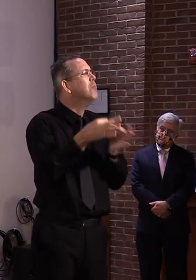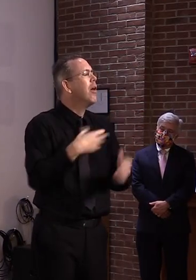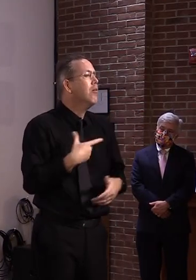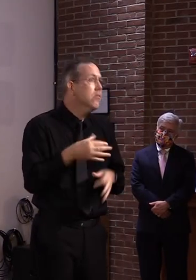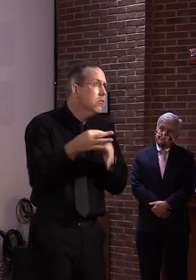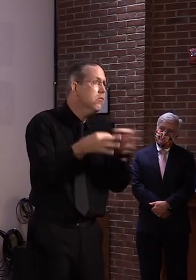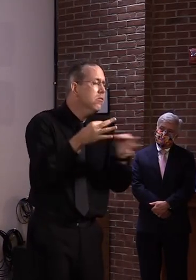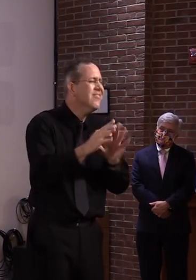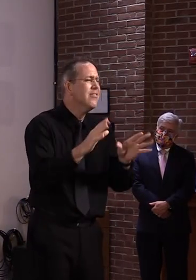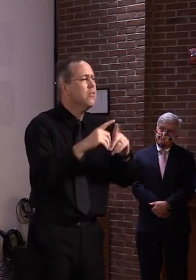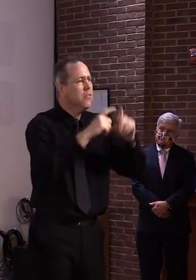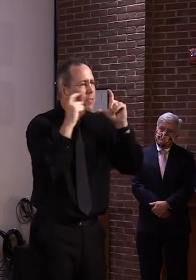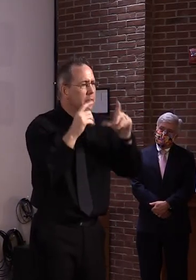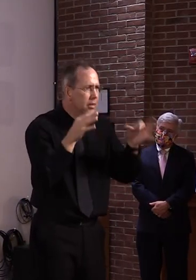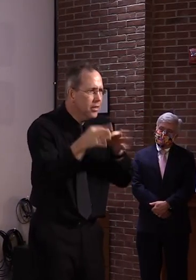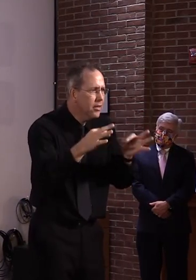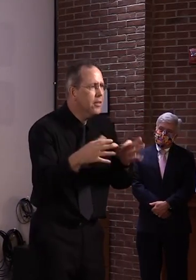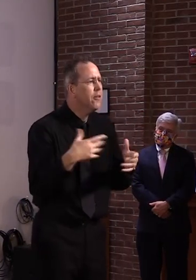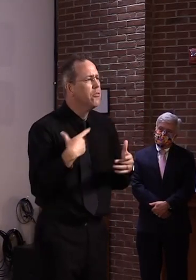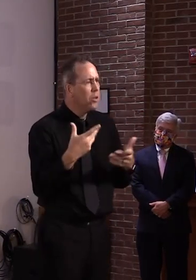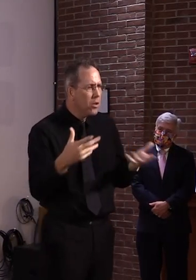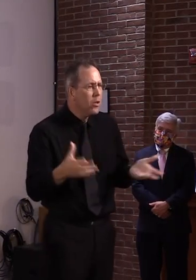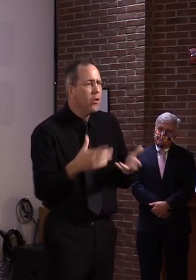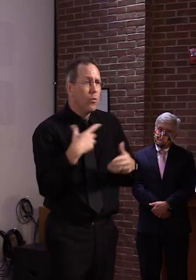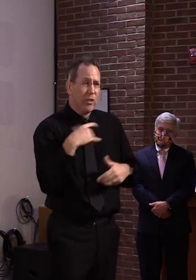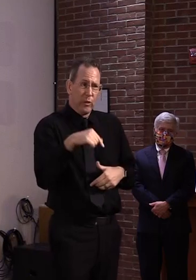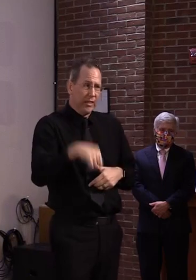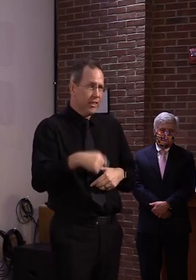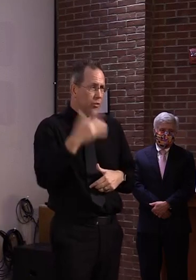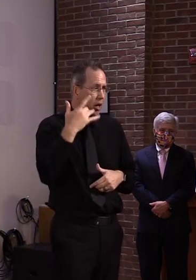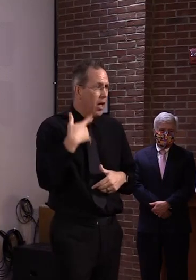you. I think you had a question for the governor as well.